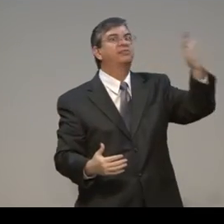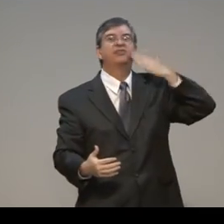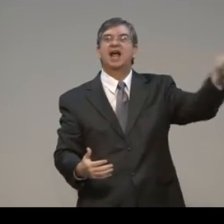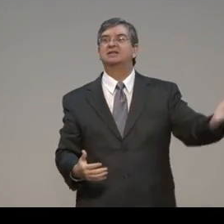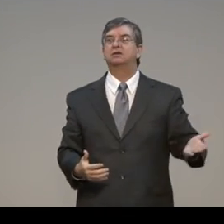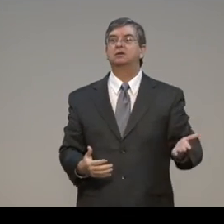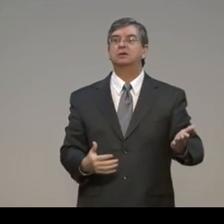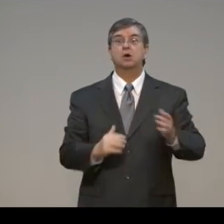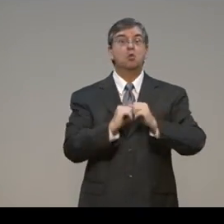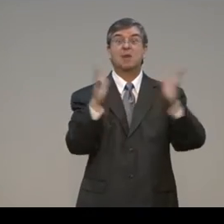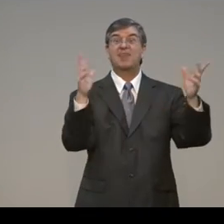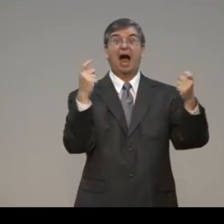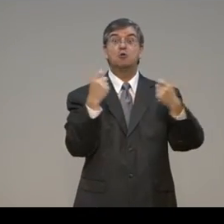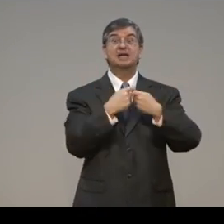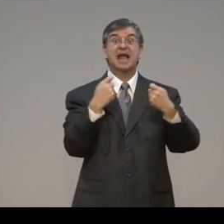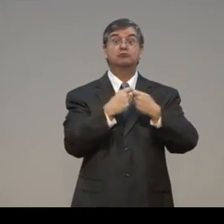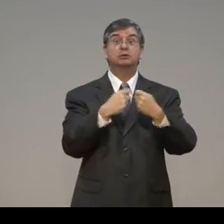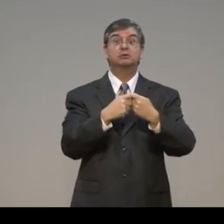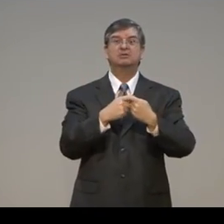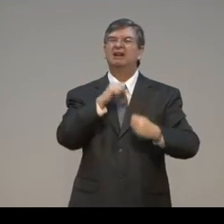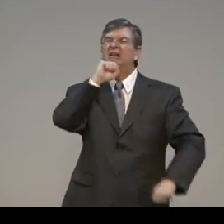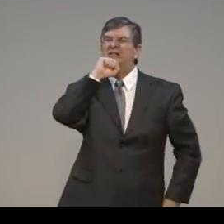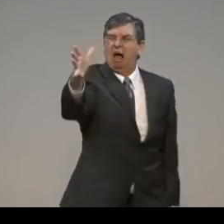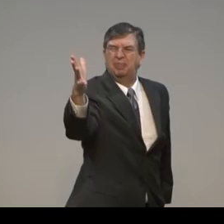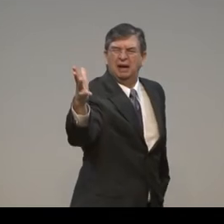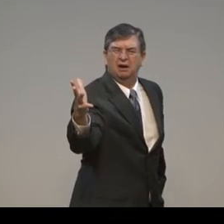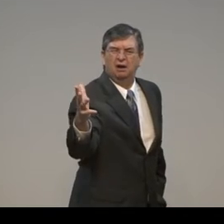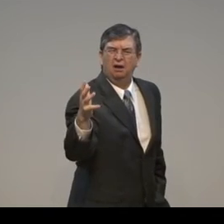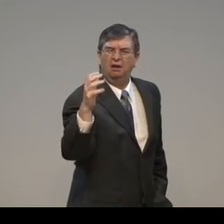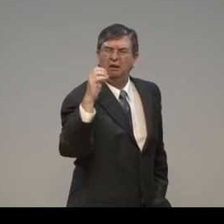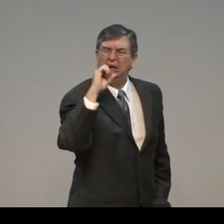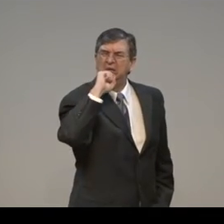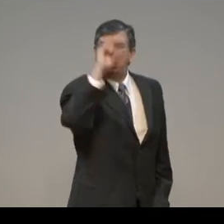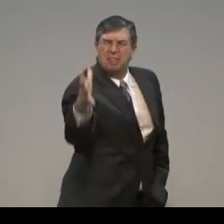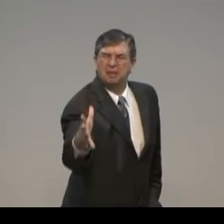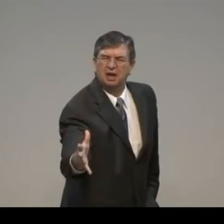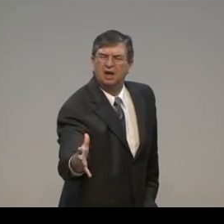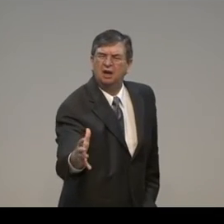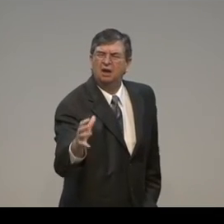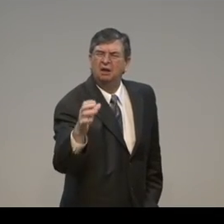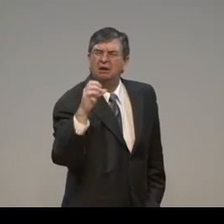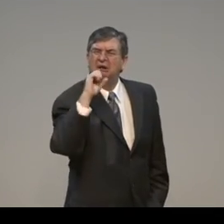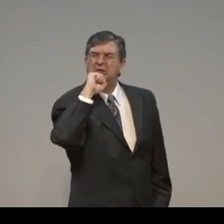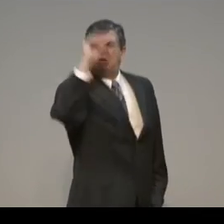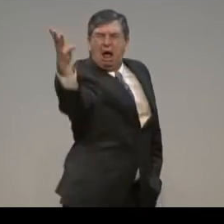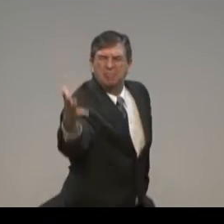we do. Without that. Because without it, nothing. We'd be nothing.